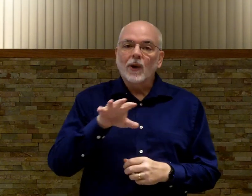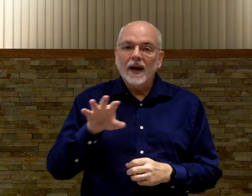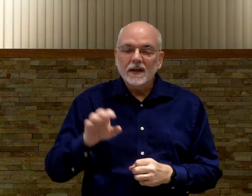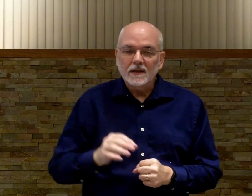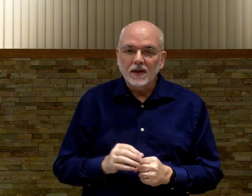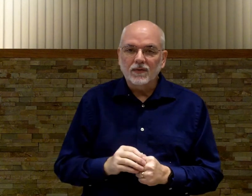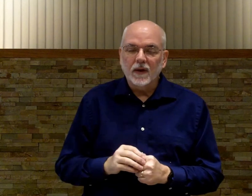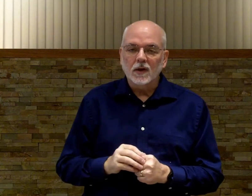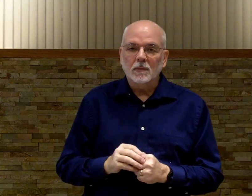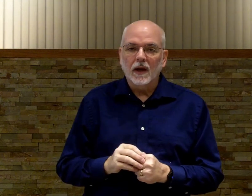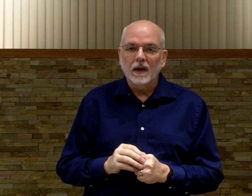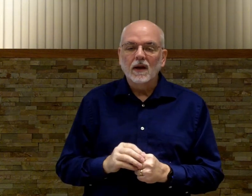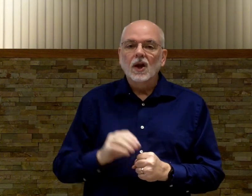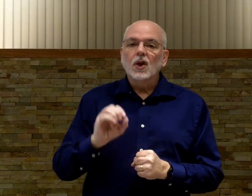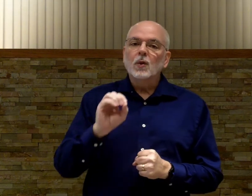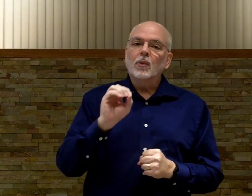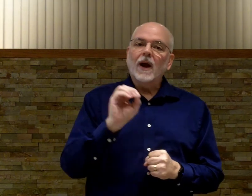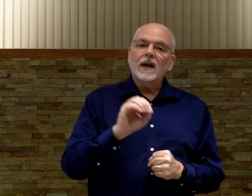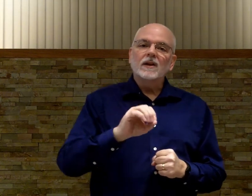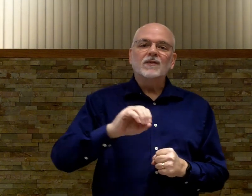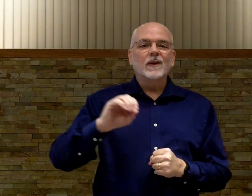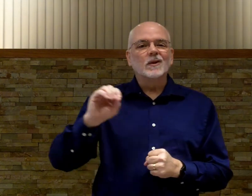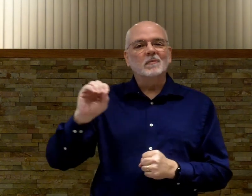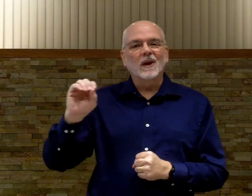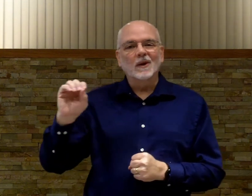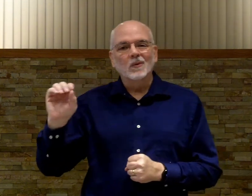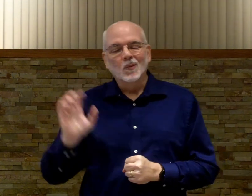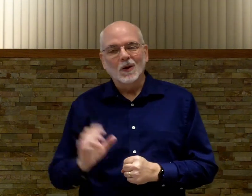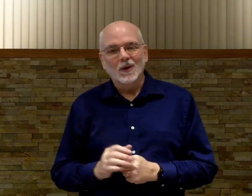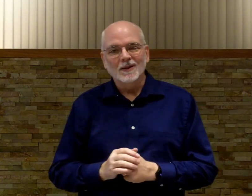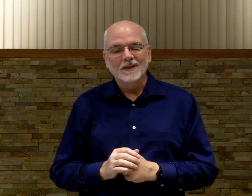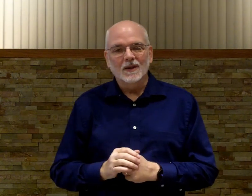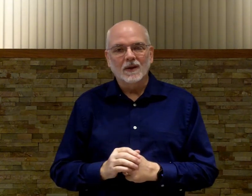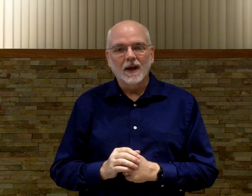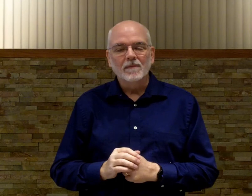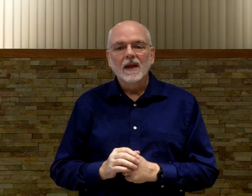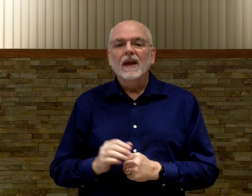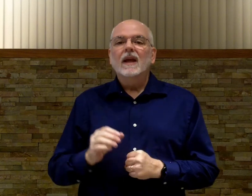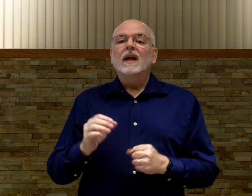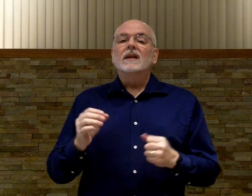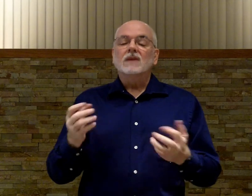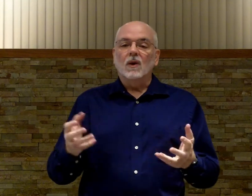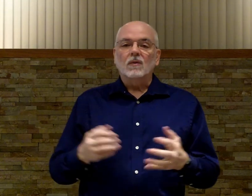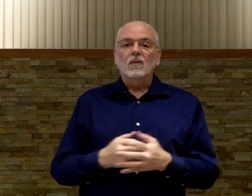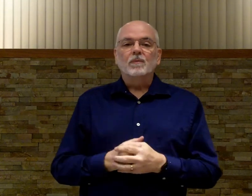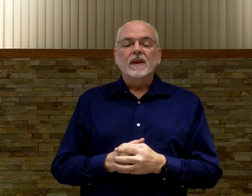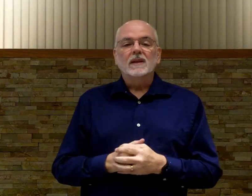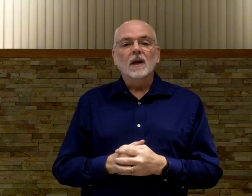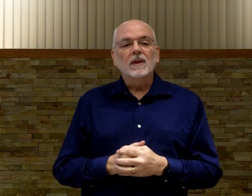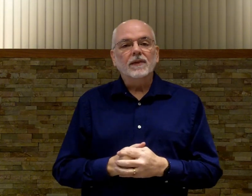practicing your fingerspelling you practice fingerspelling words. Okay? So some of the